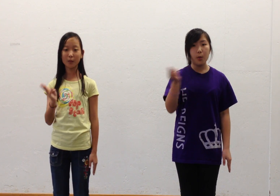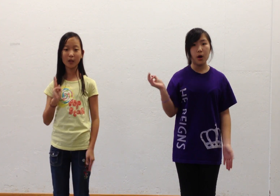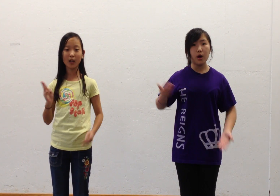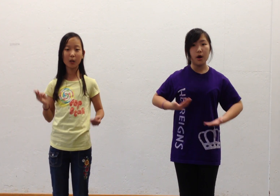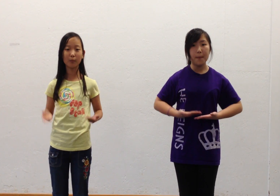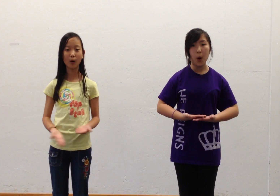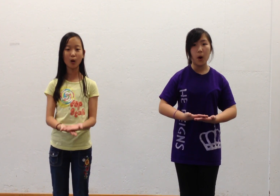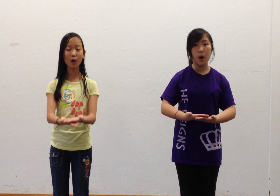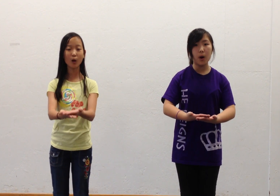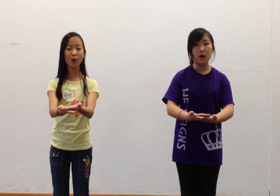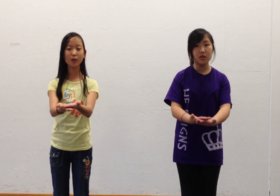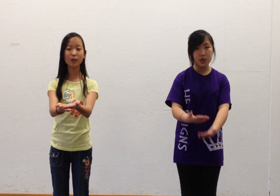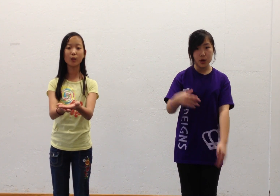we're pardoned,